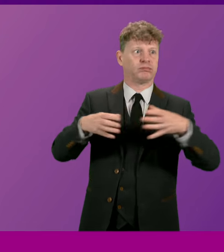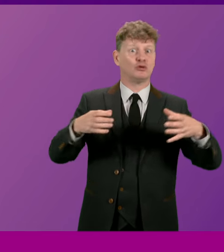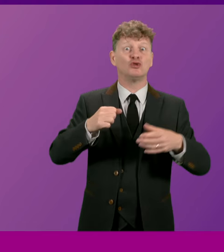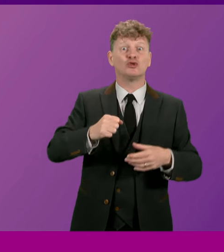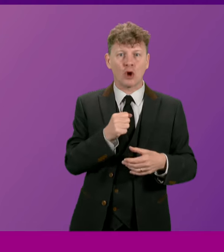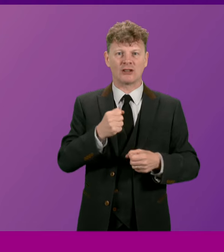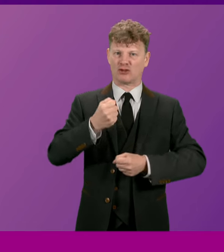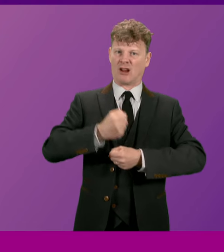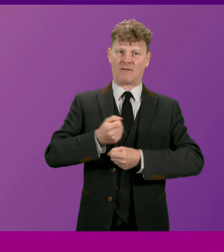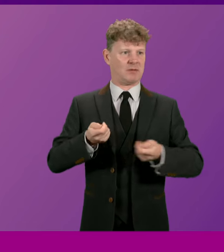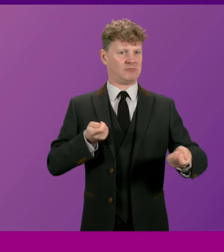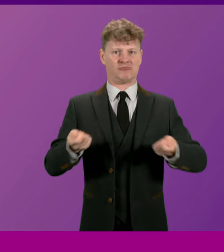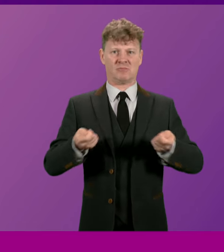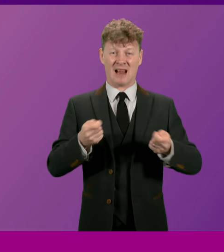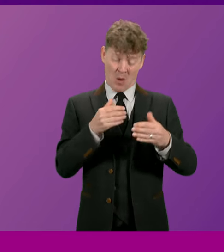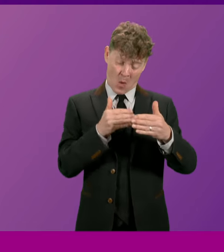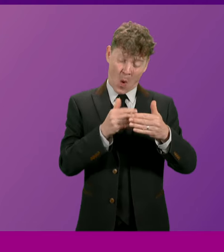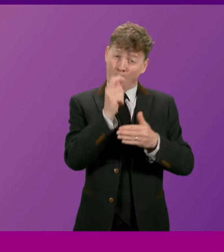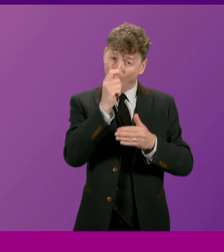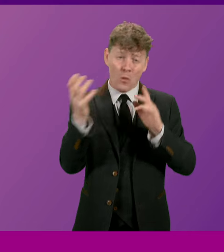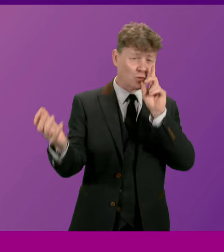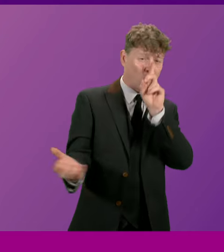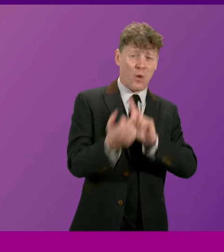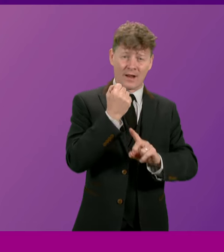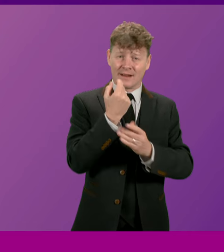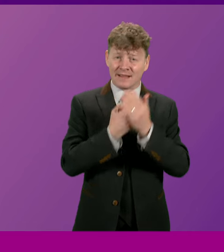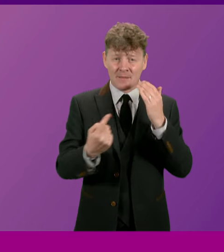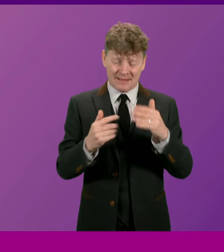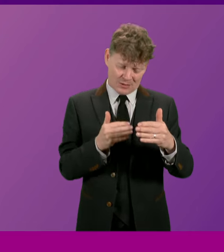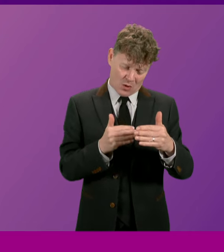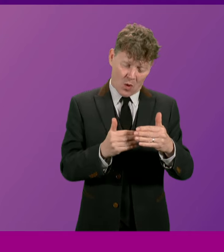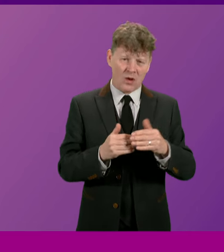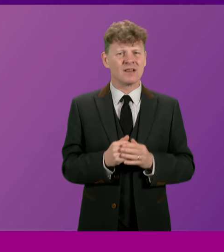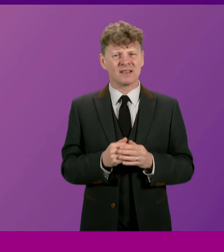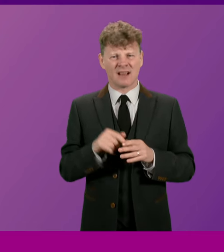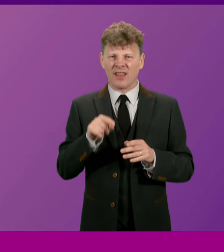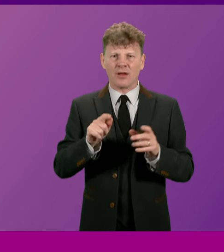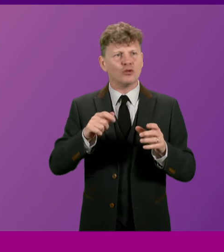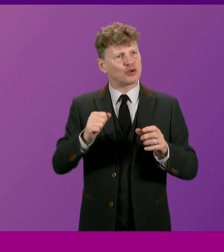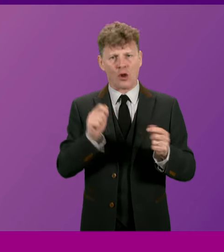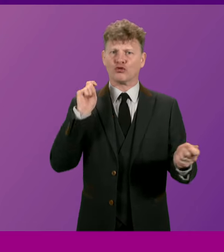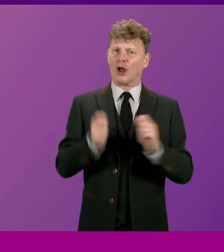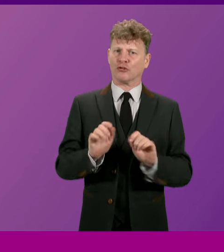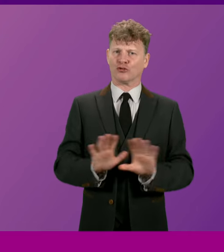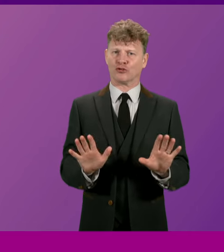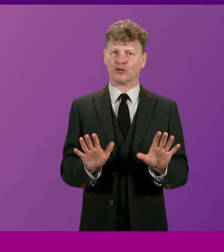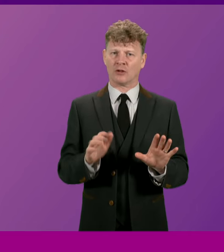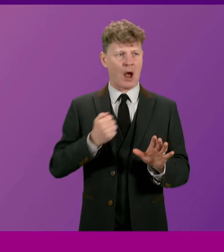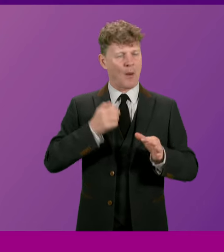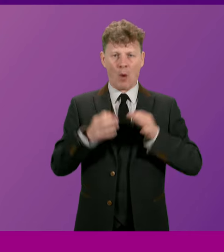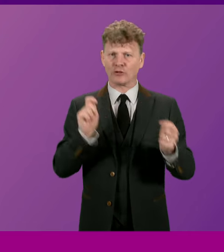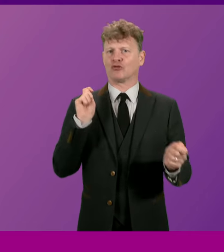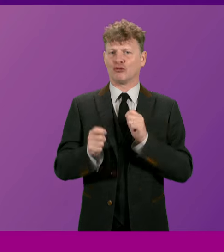and to come so close to winning our country's independence. That has changed Scotland and her politics forever.